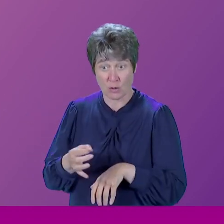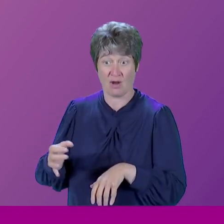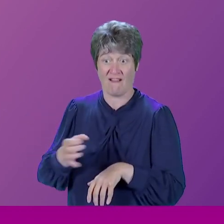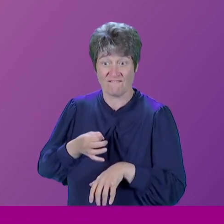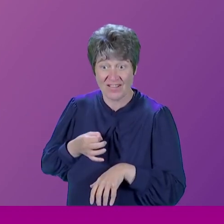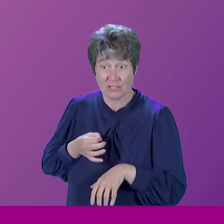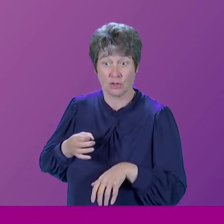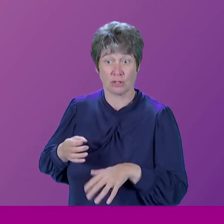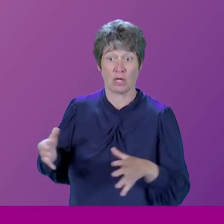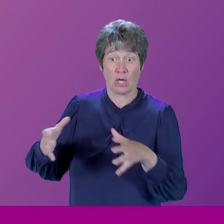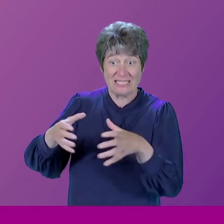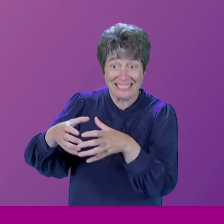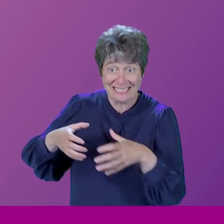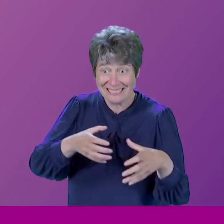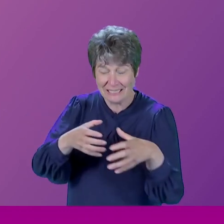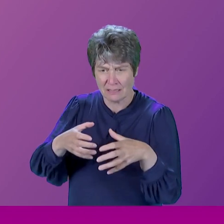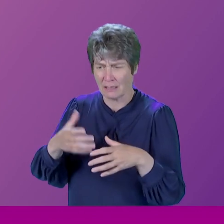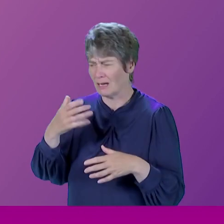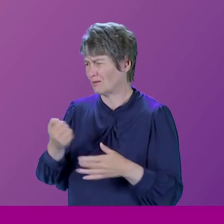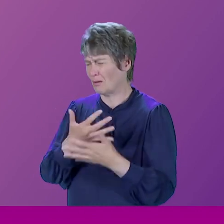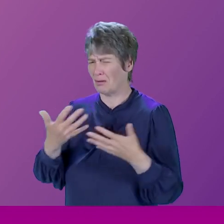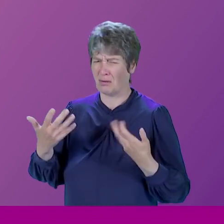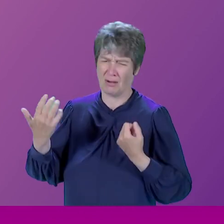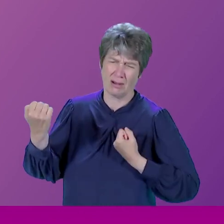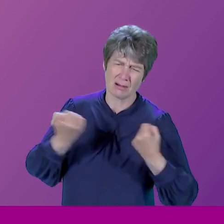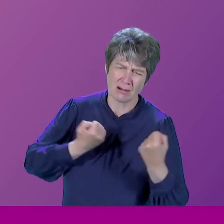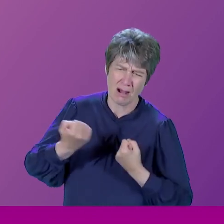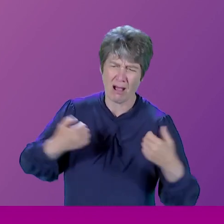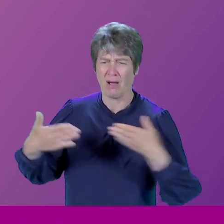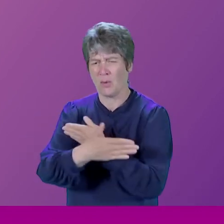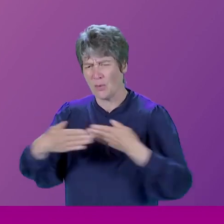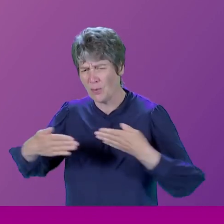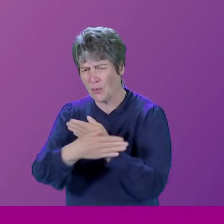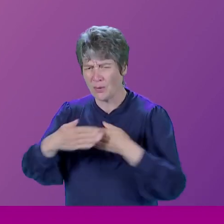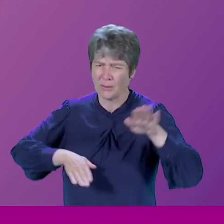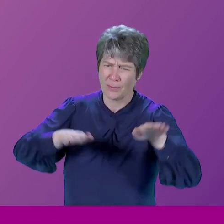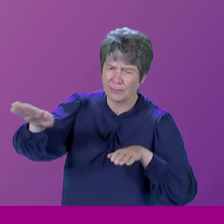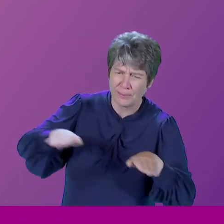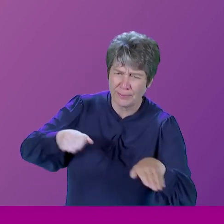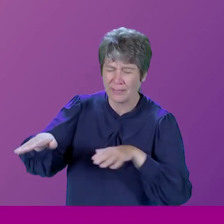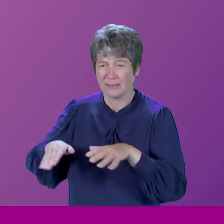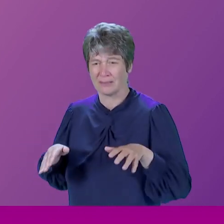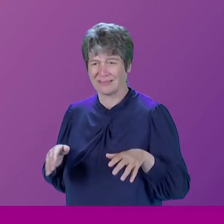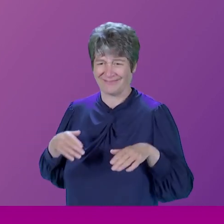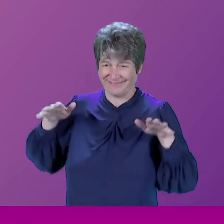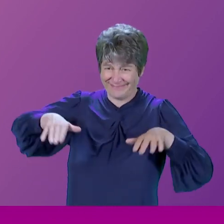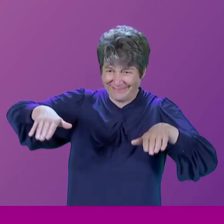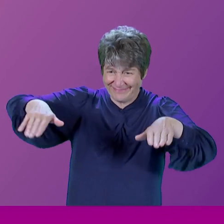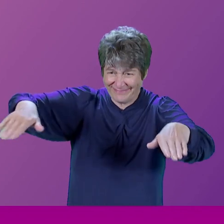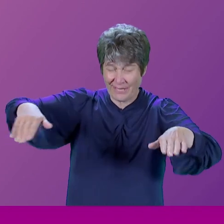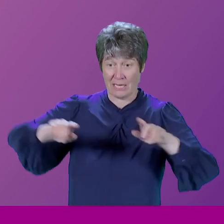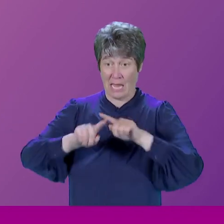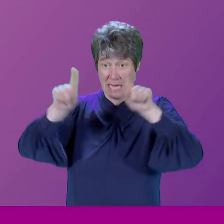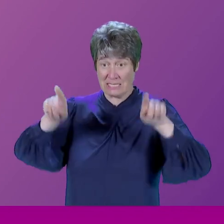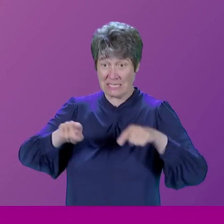so much traffic, so many parked cars, so many white vans, so much excrescence, so much signage.